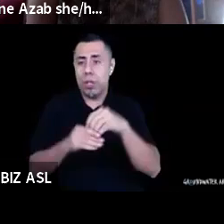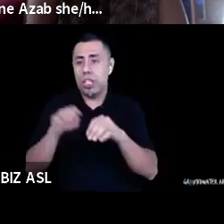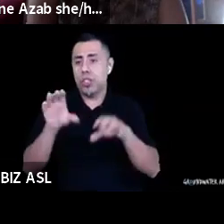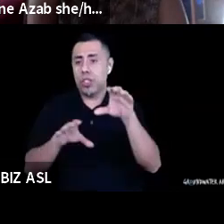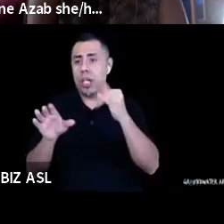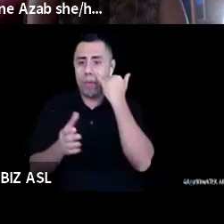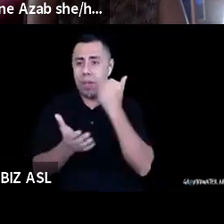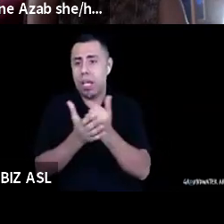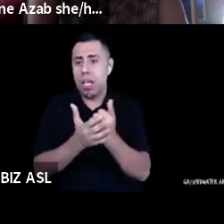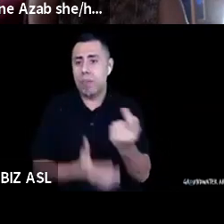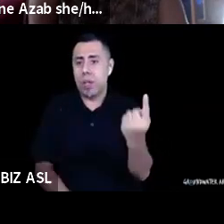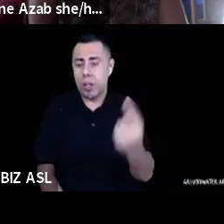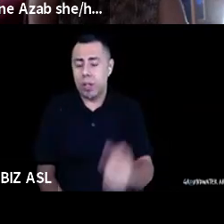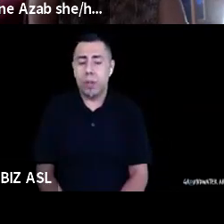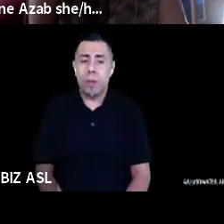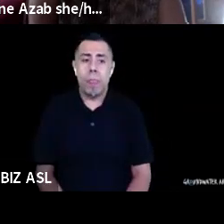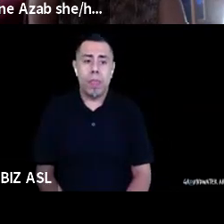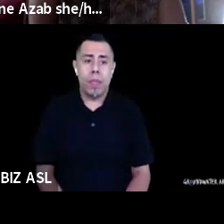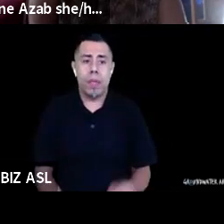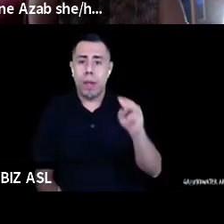Can I just quickly, I'm sorry. I'm just gonna, um,